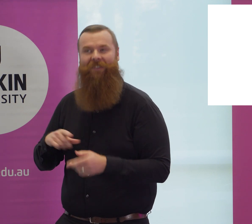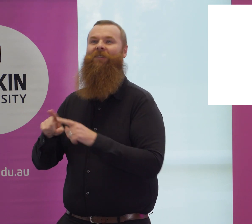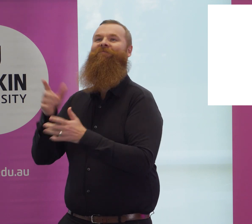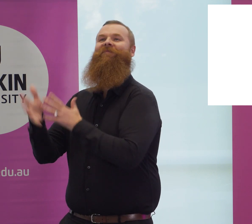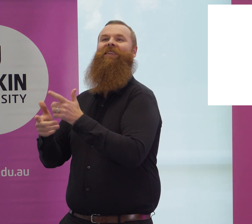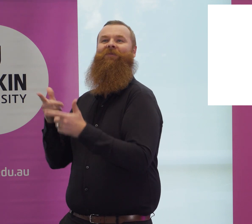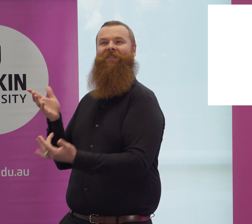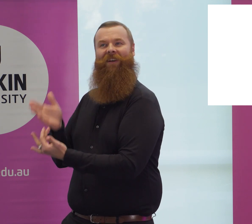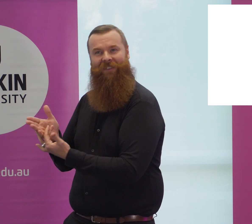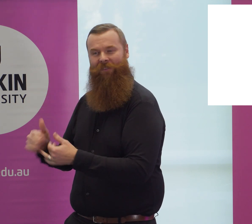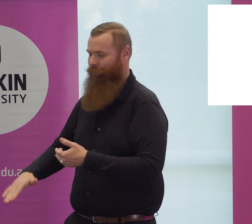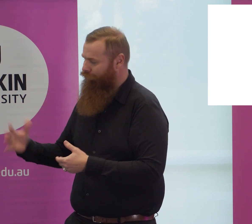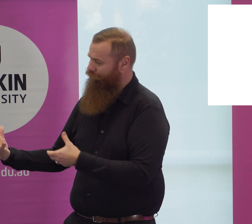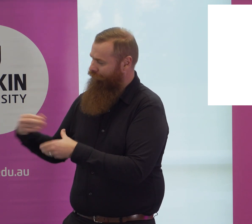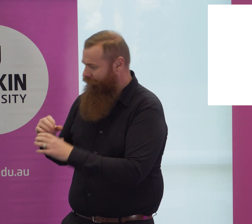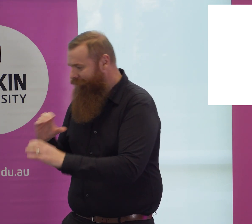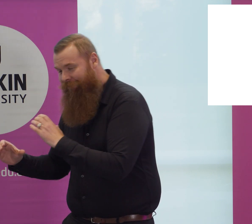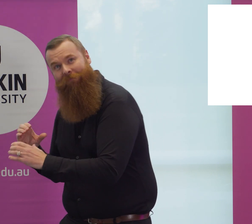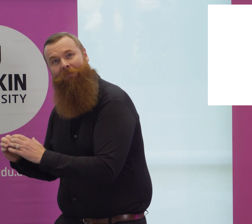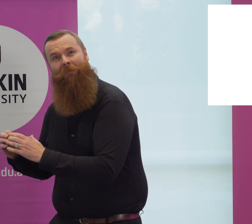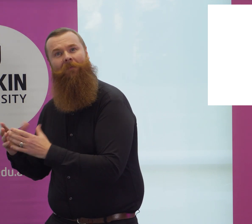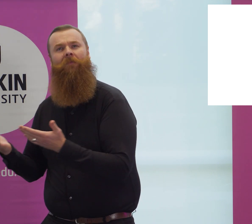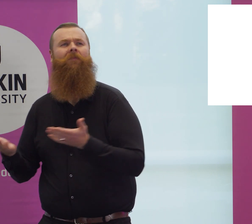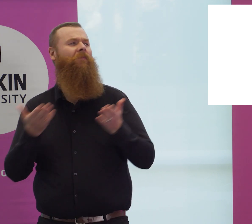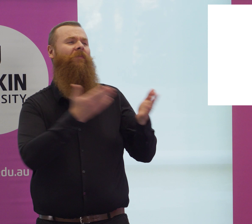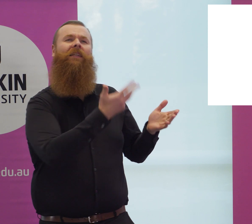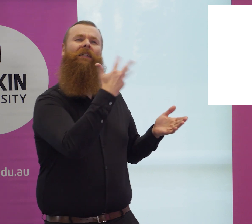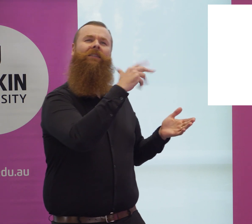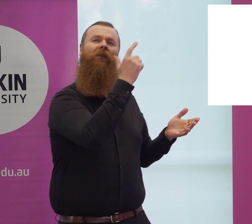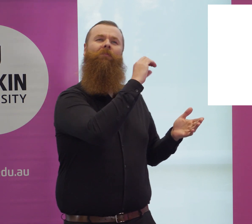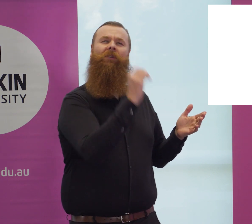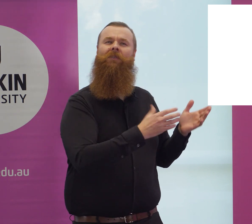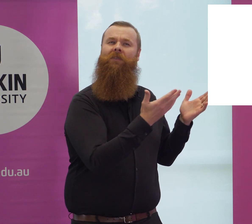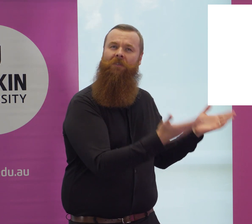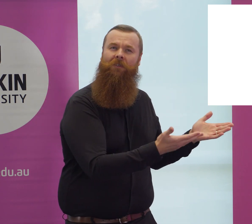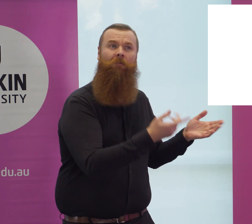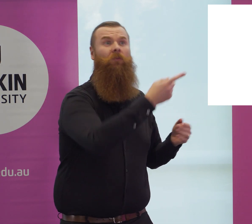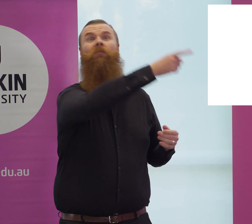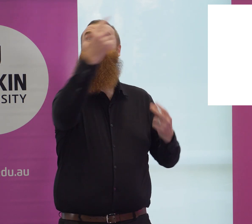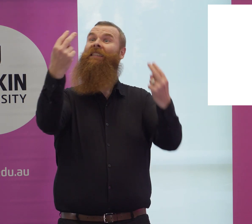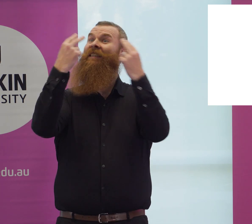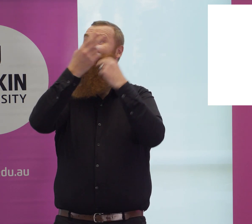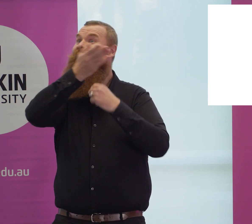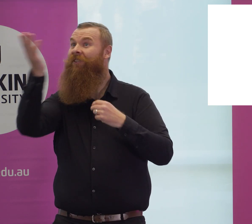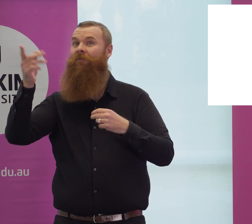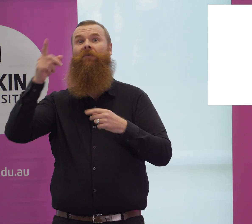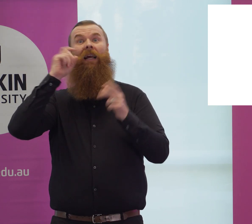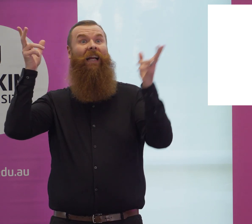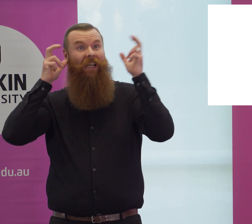I too shared your experience of complete access to those conversations around me. 97%